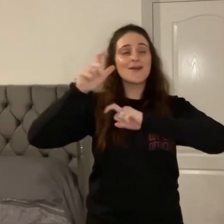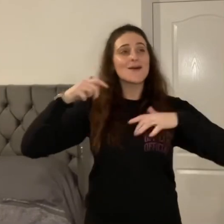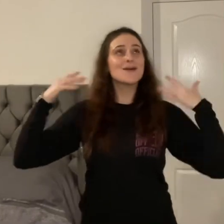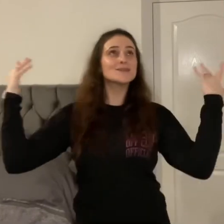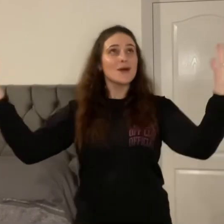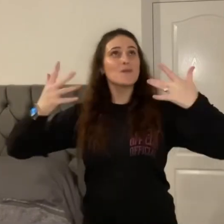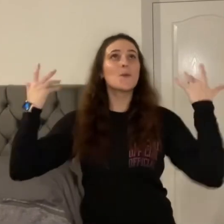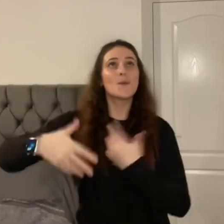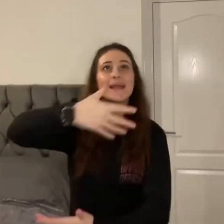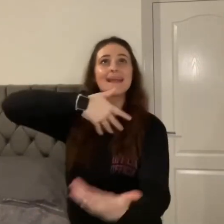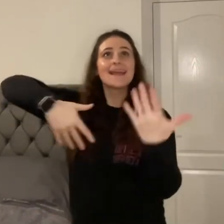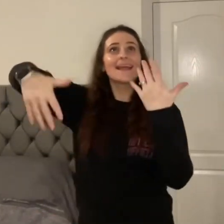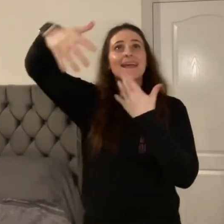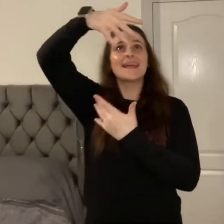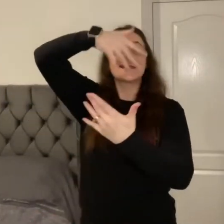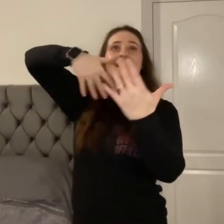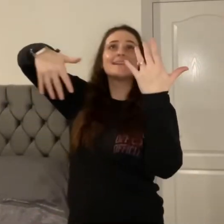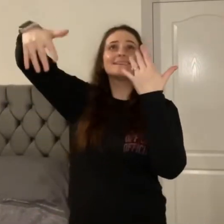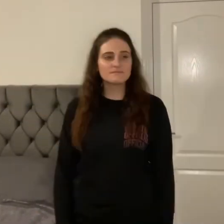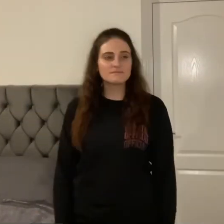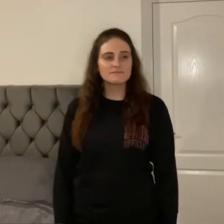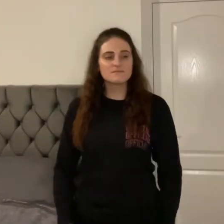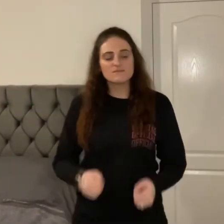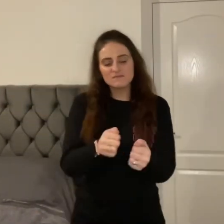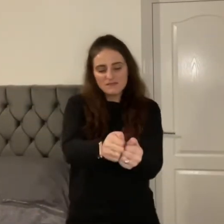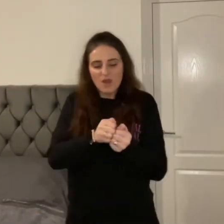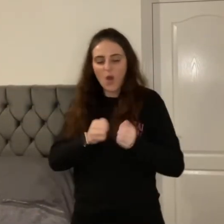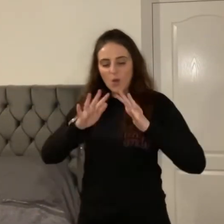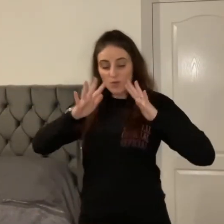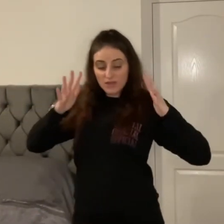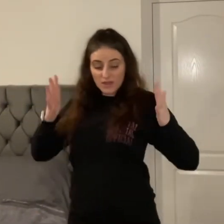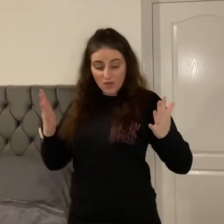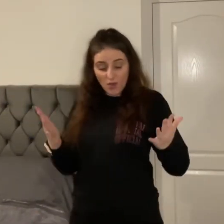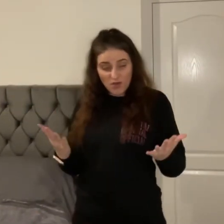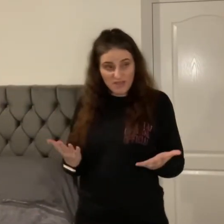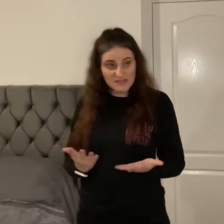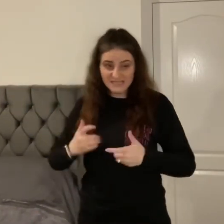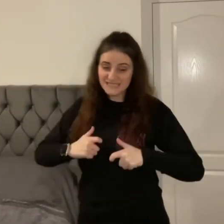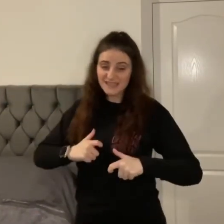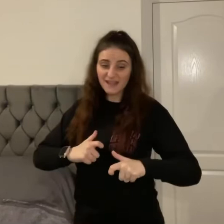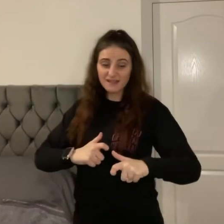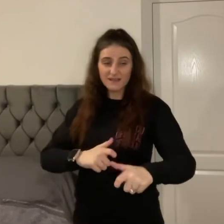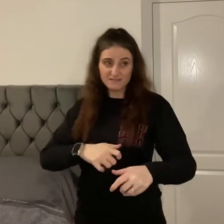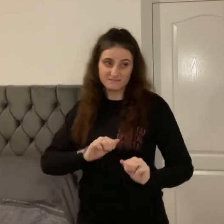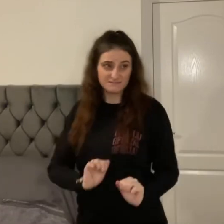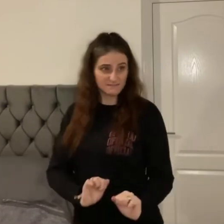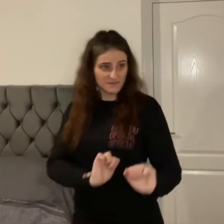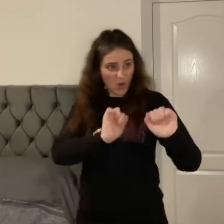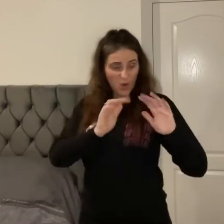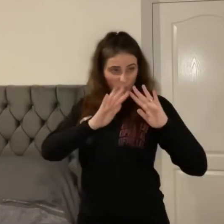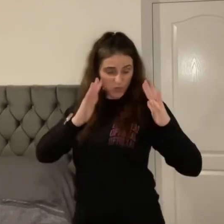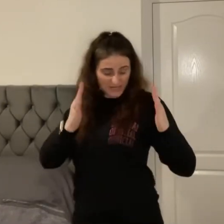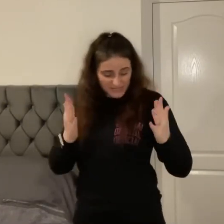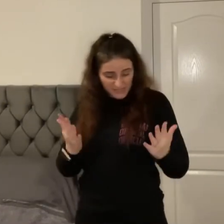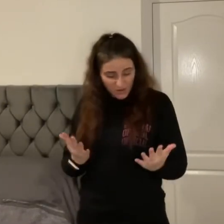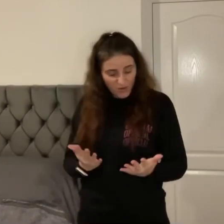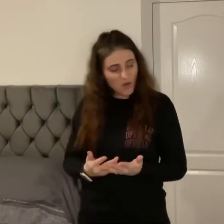of the wind. You can own the earth and still all you'll own is earth.